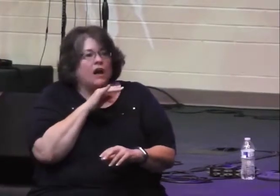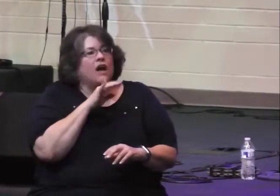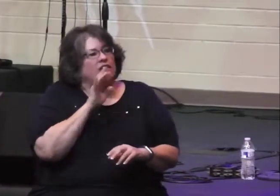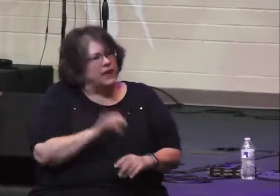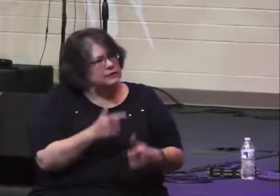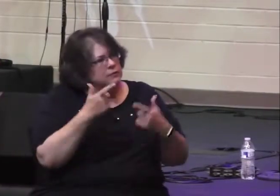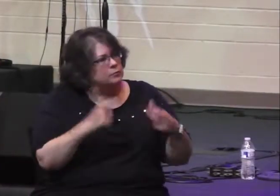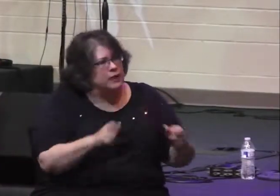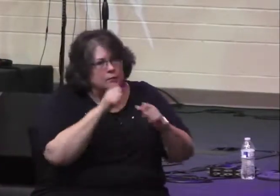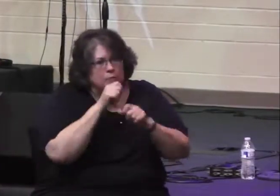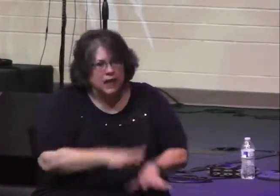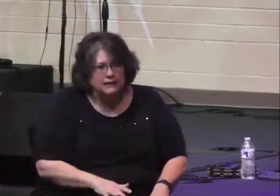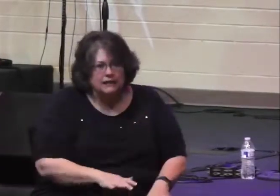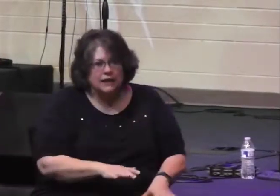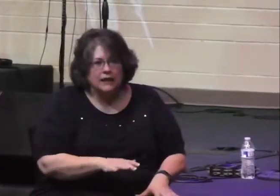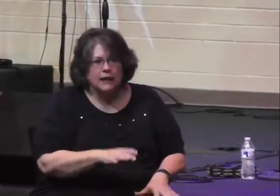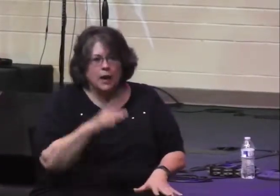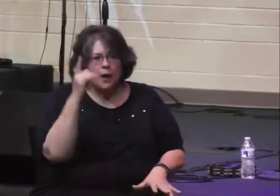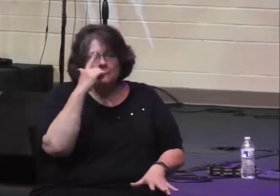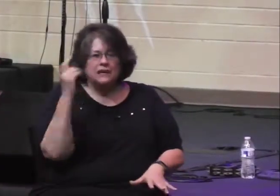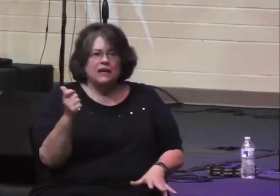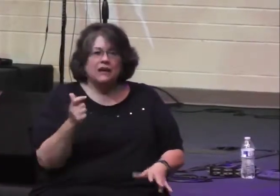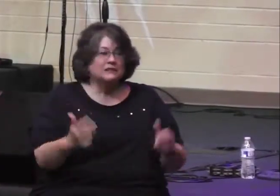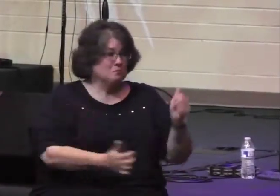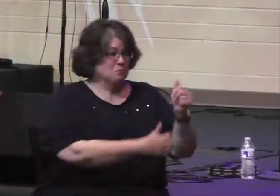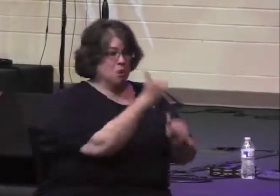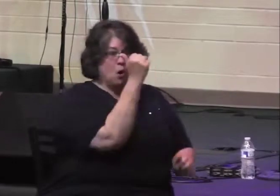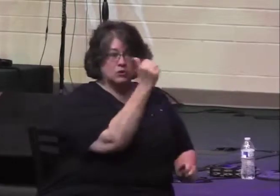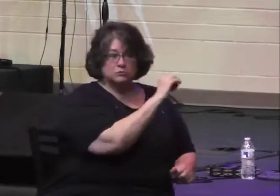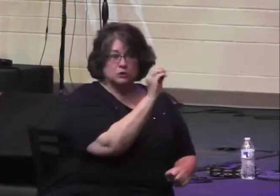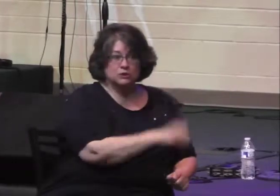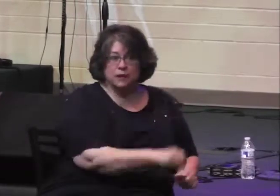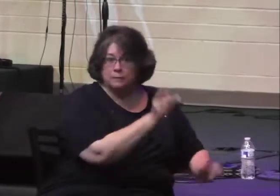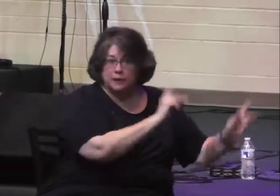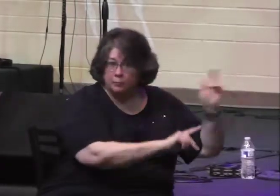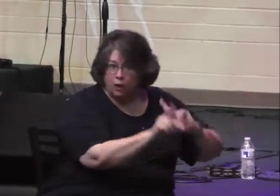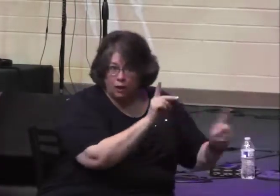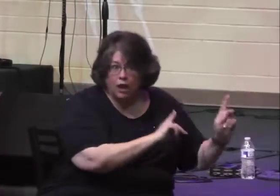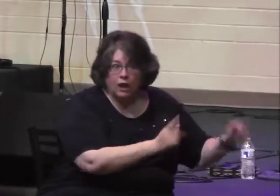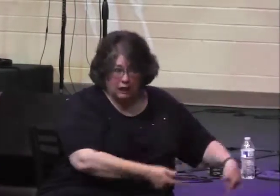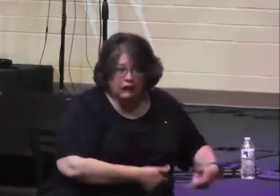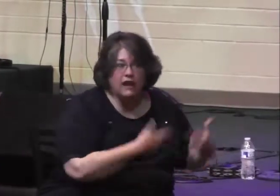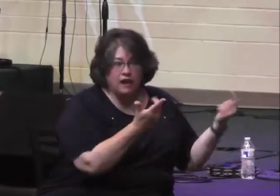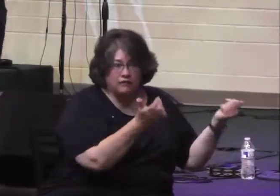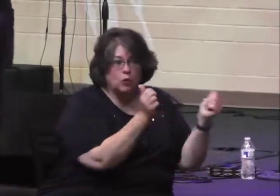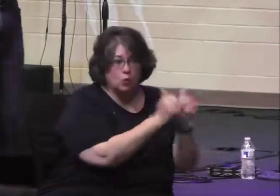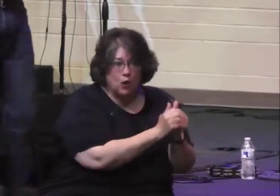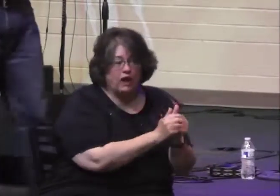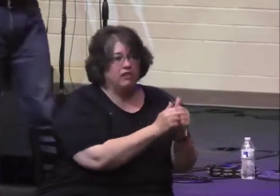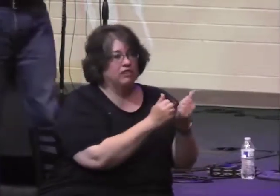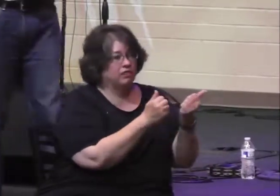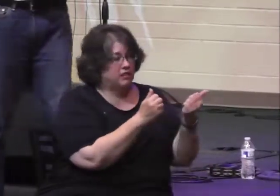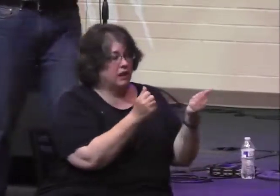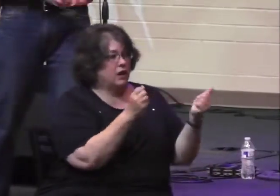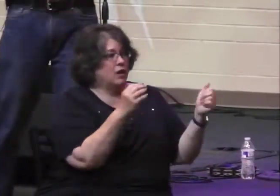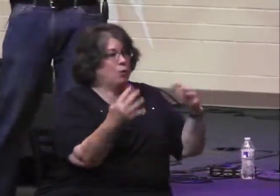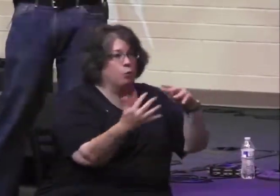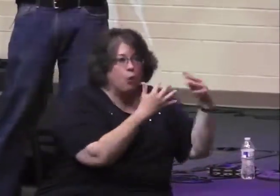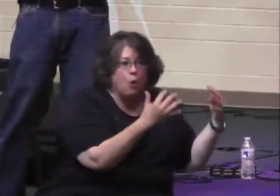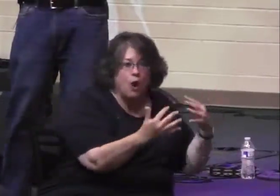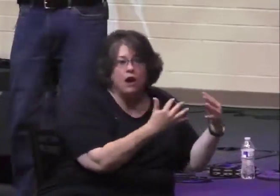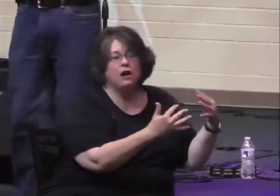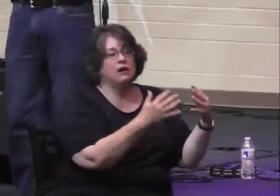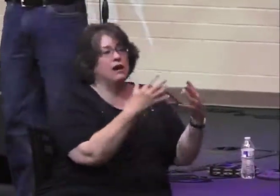because you find yourself in a tiny minority of the total human population. So much